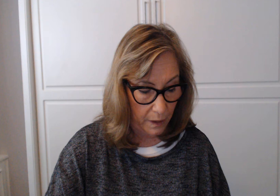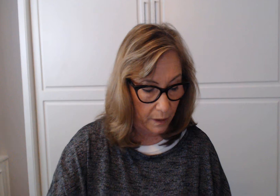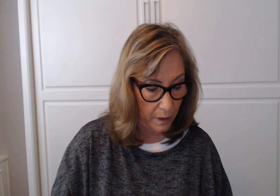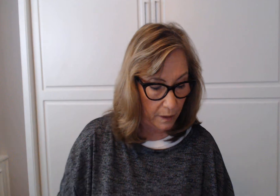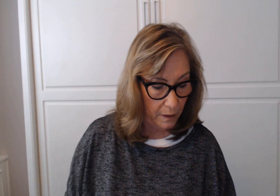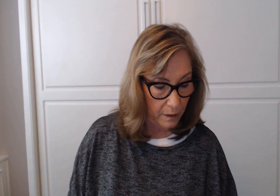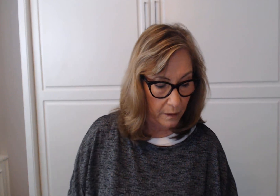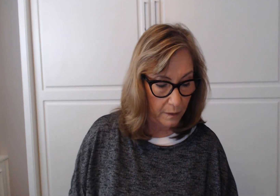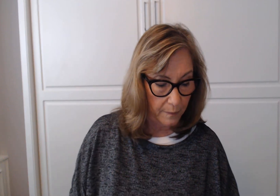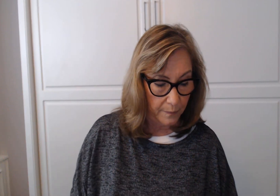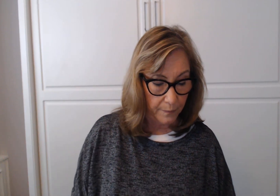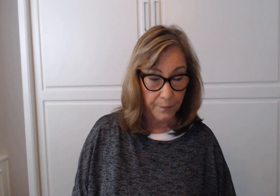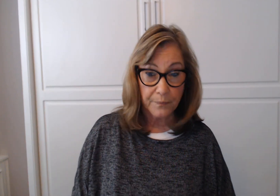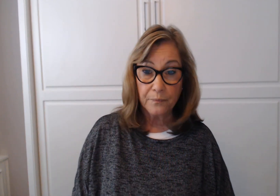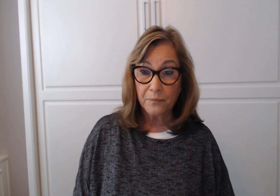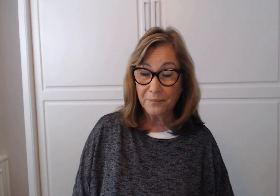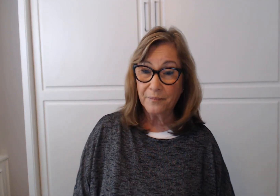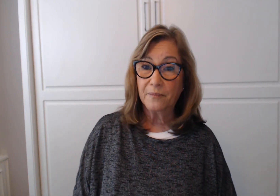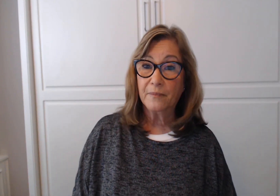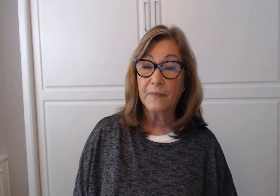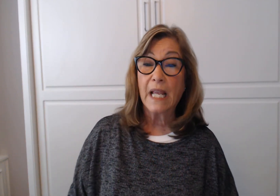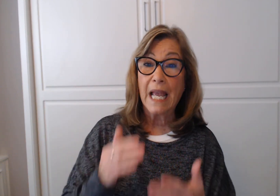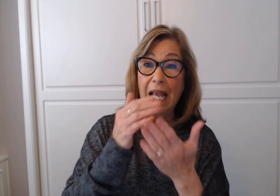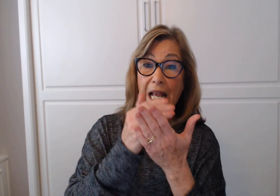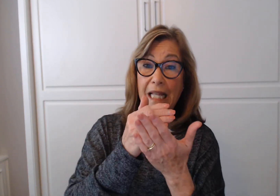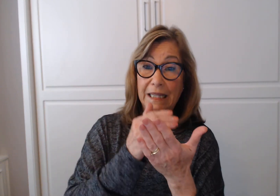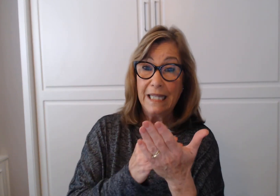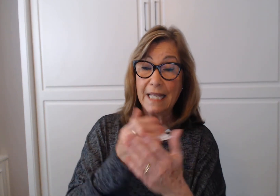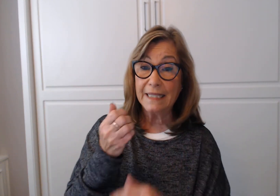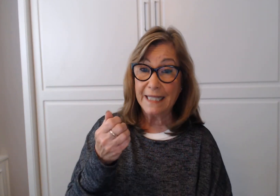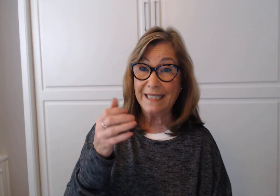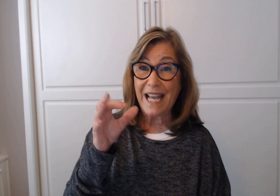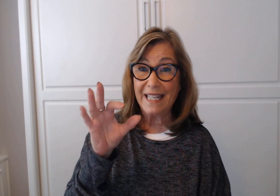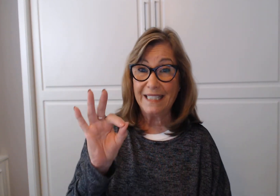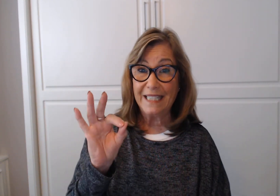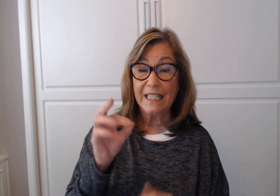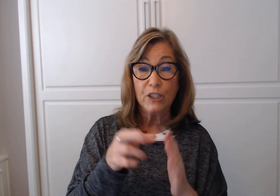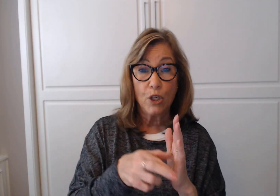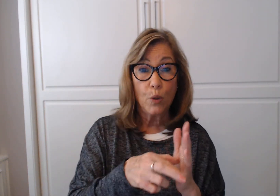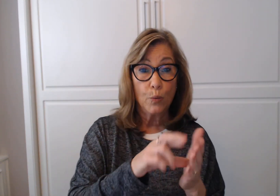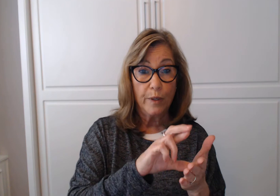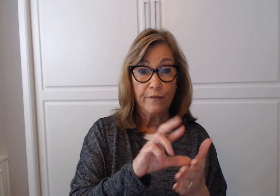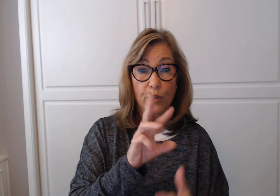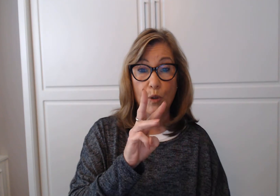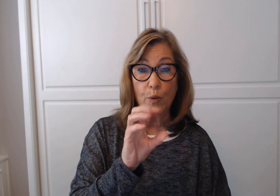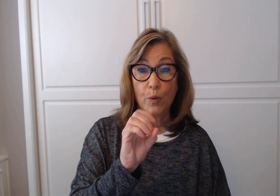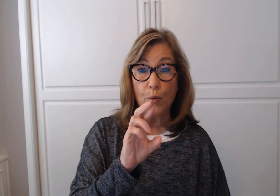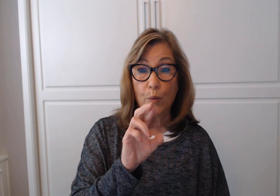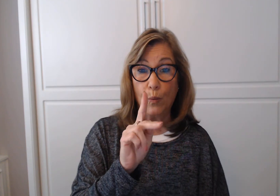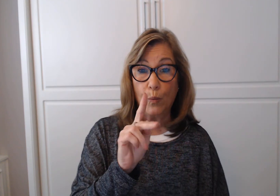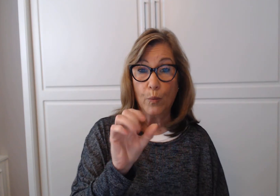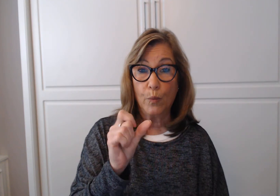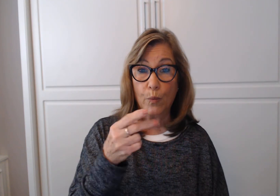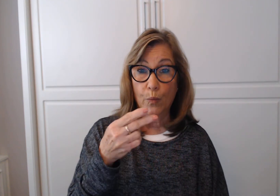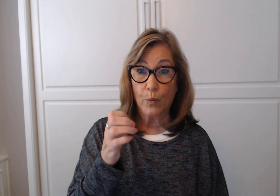Lesson 19 Review Worksheet. Set A.